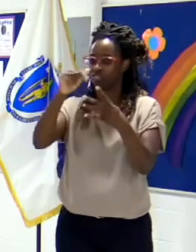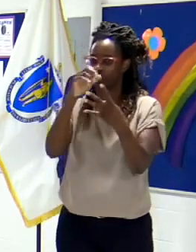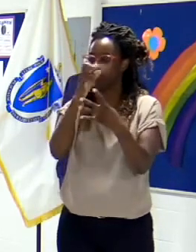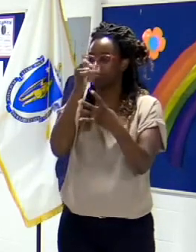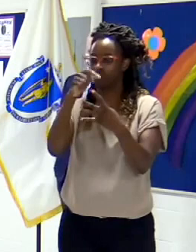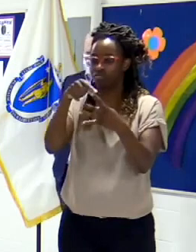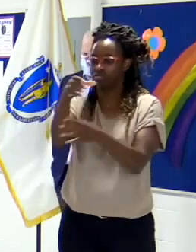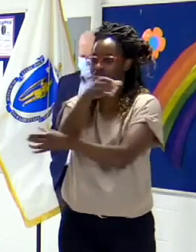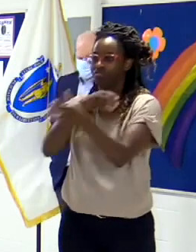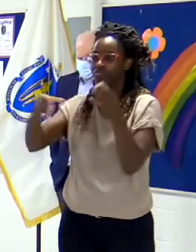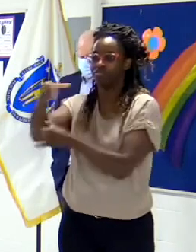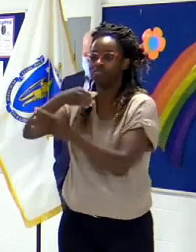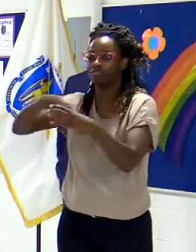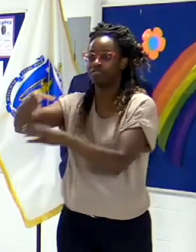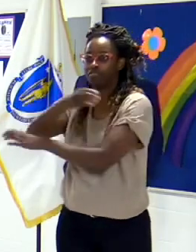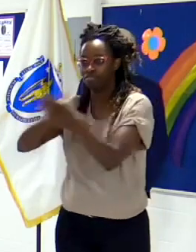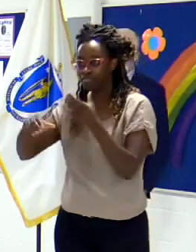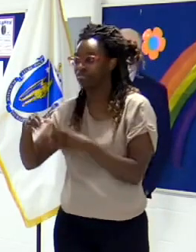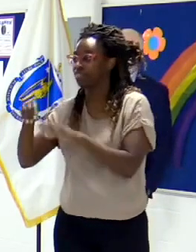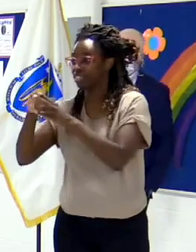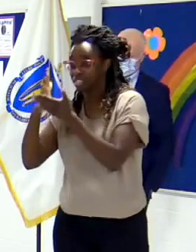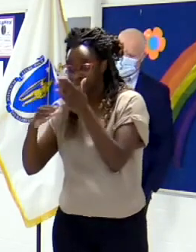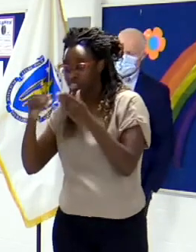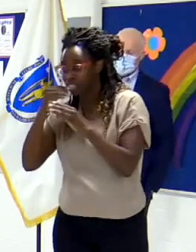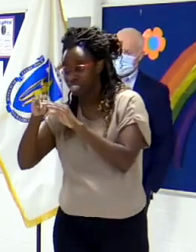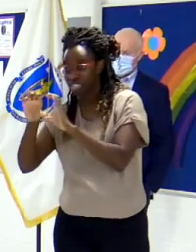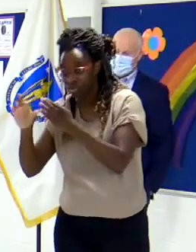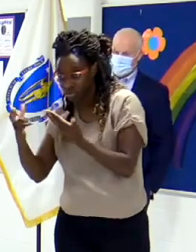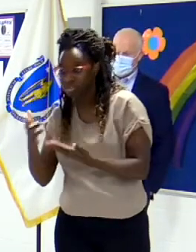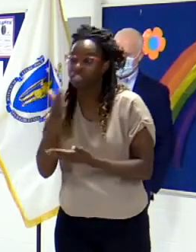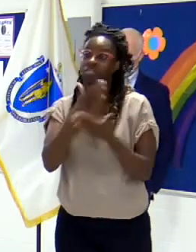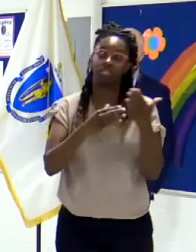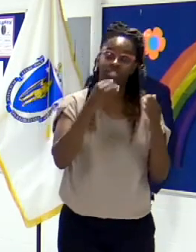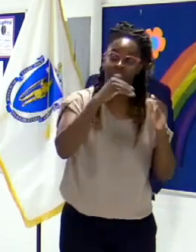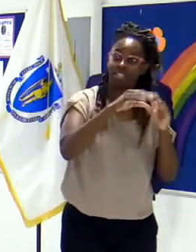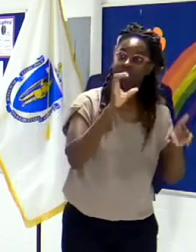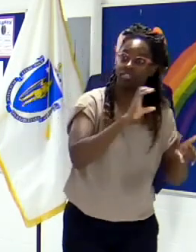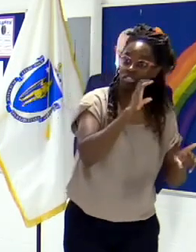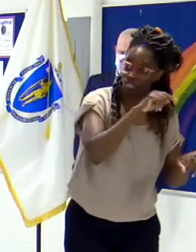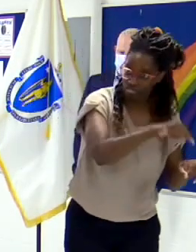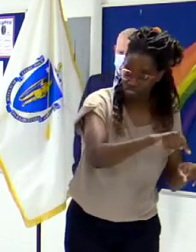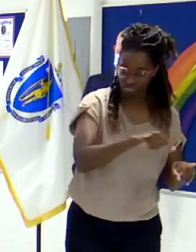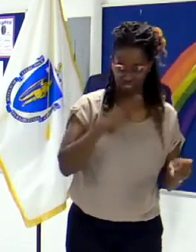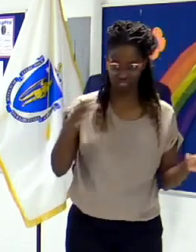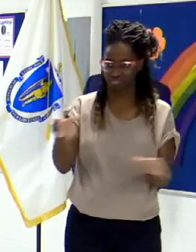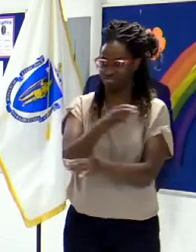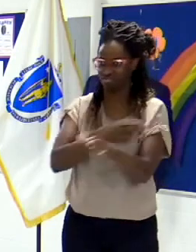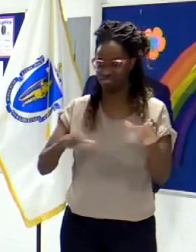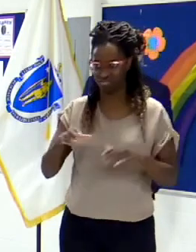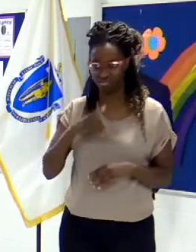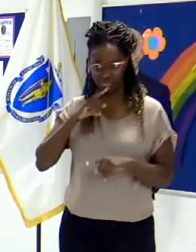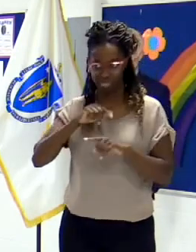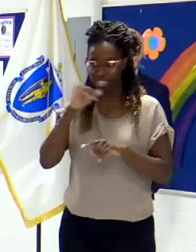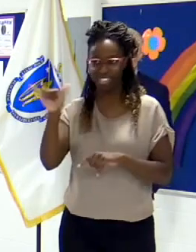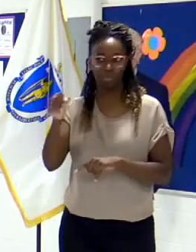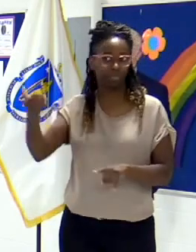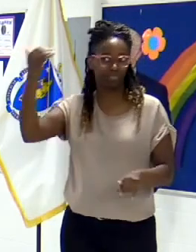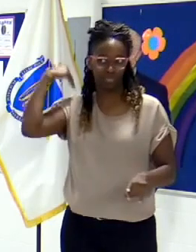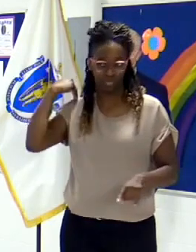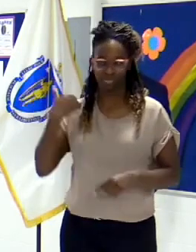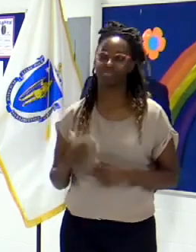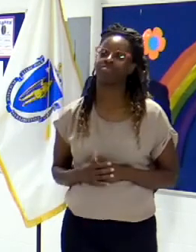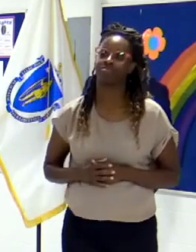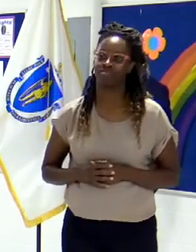cafeteria, depending upon how the shifts work. And I'm sure that that is a big change from the way things used to work. And